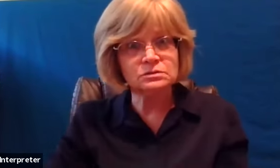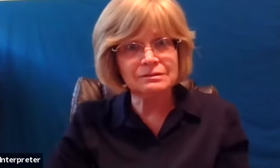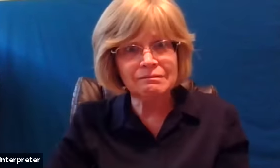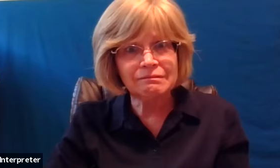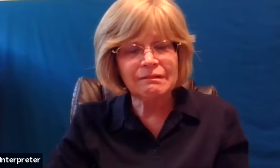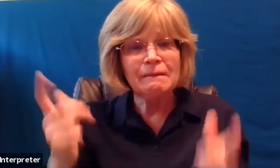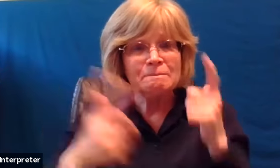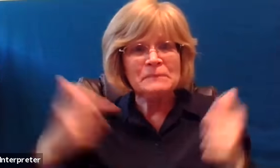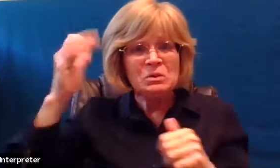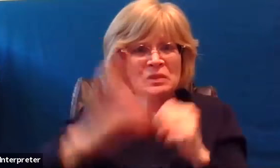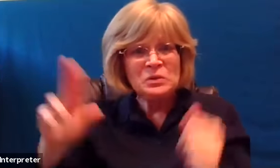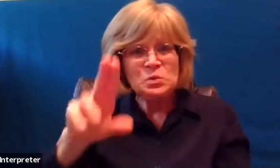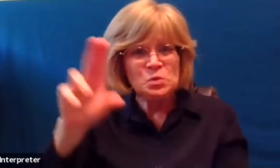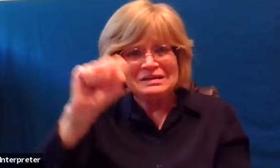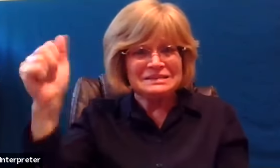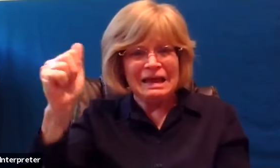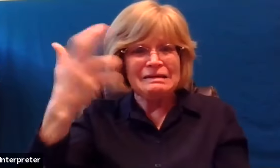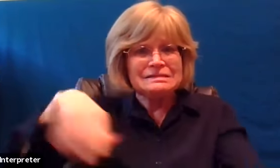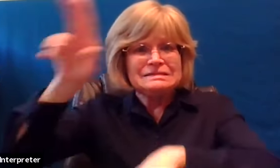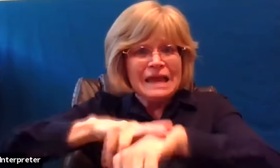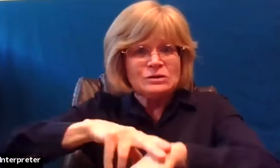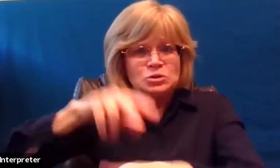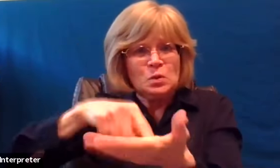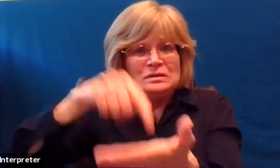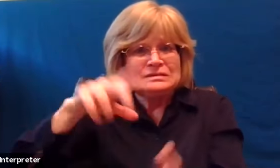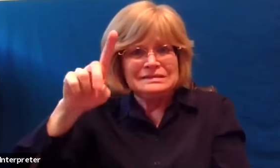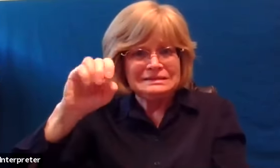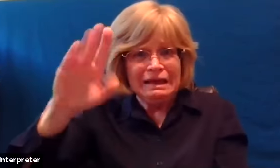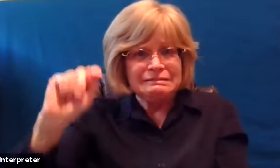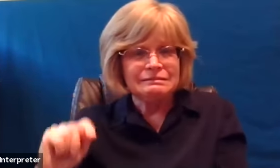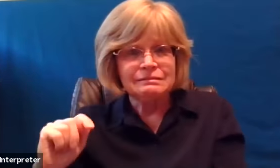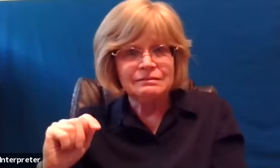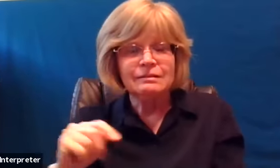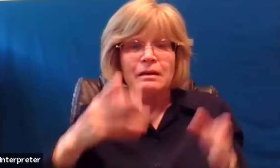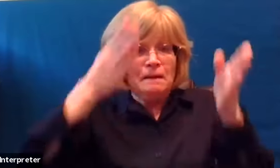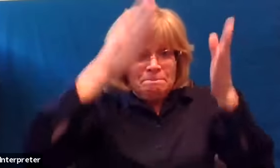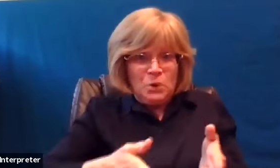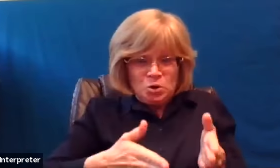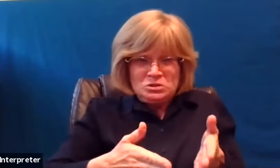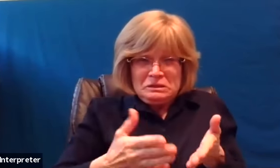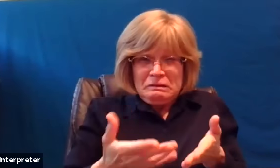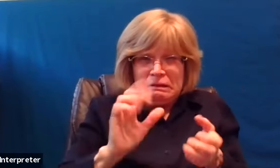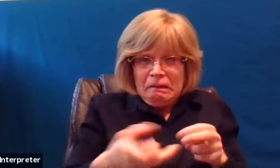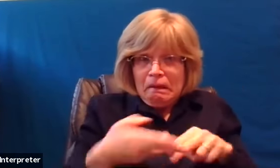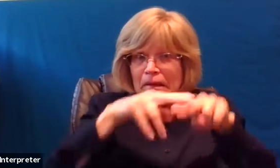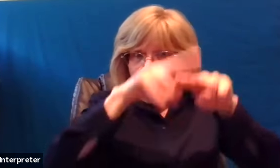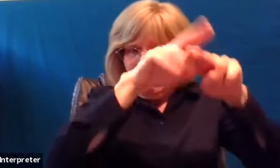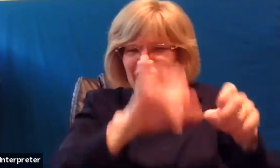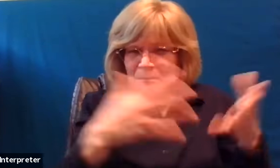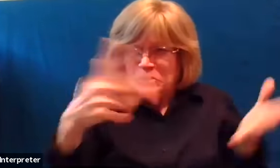national debt i mean no no individual could ever owe that much and certainly no thinking king would allow a